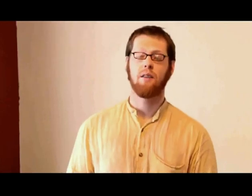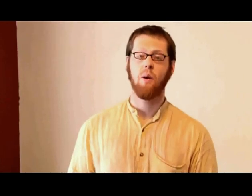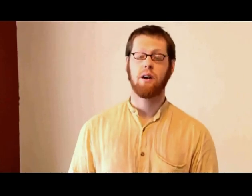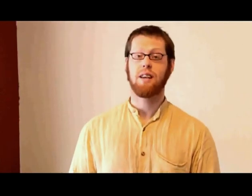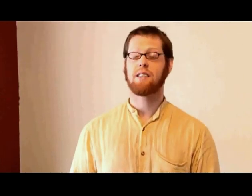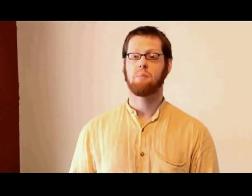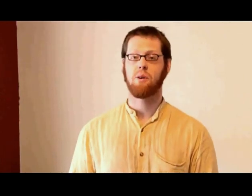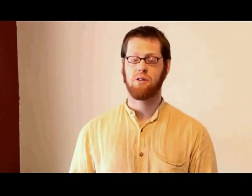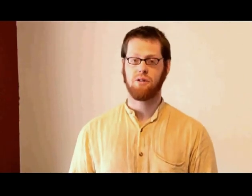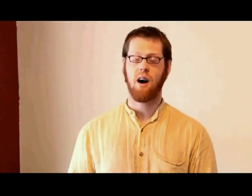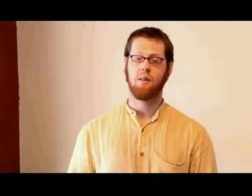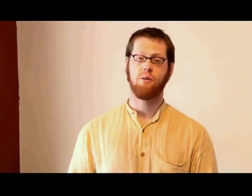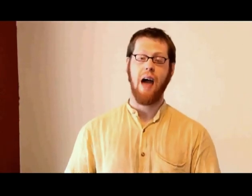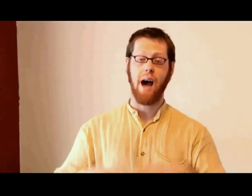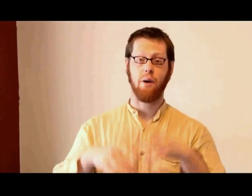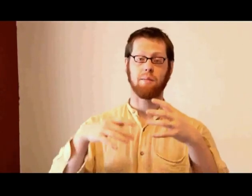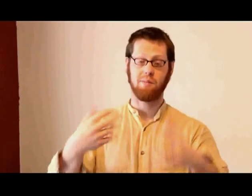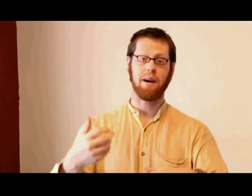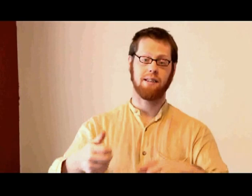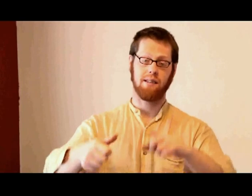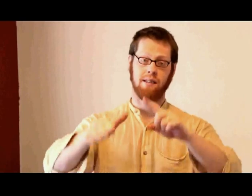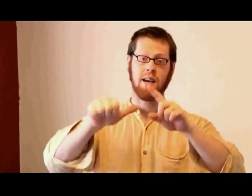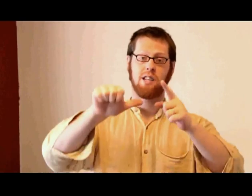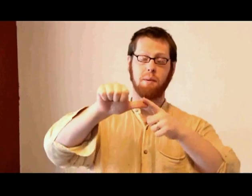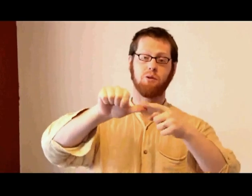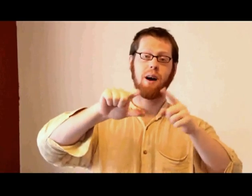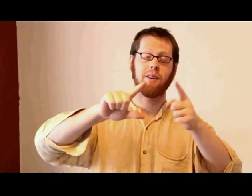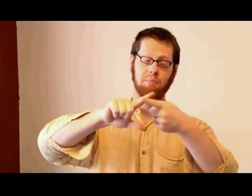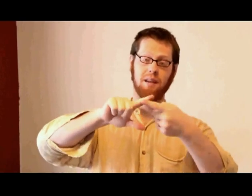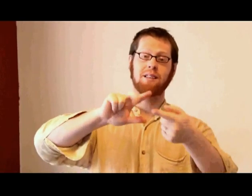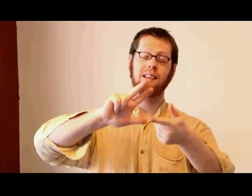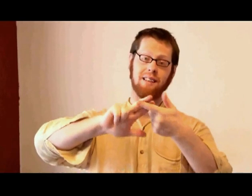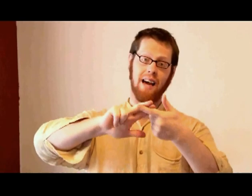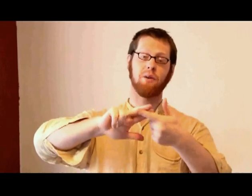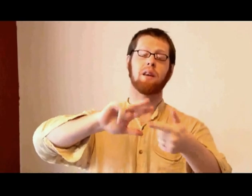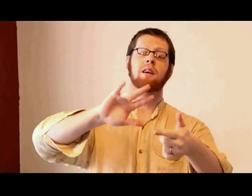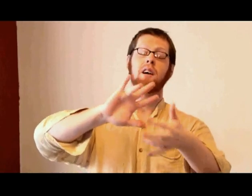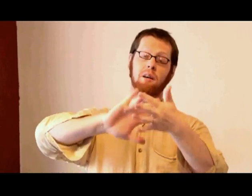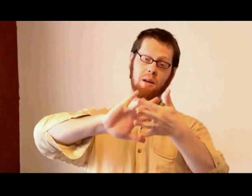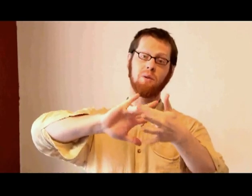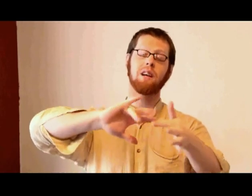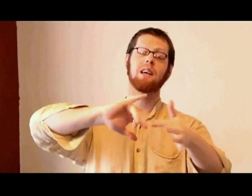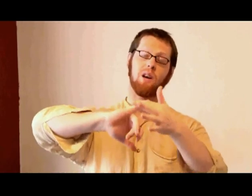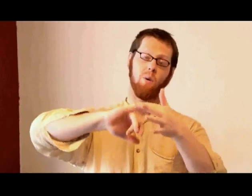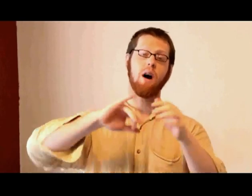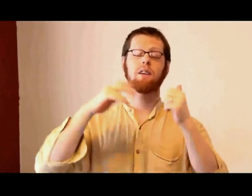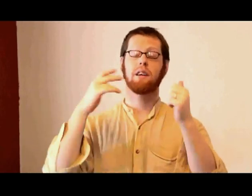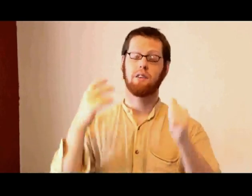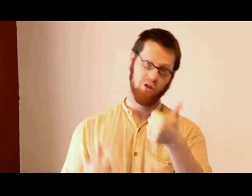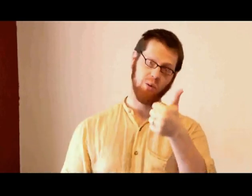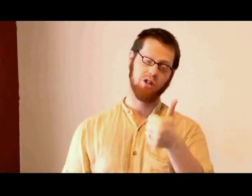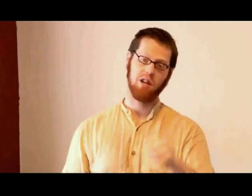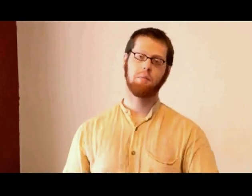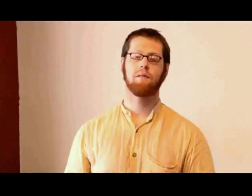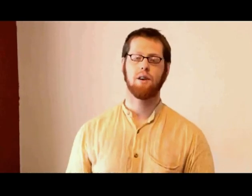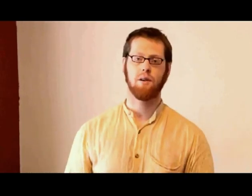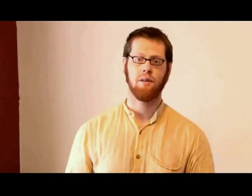the Quaker Testimonies are taught through the acronym SPICES. Spirituality, Peace, Integrity, Community, Equality, and Stewardship of the Earth.